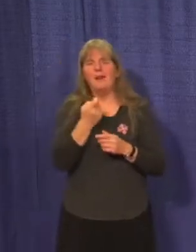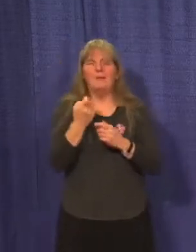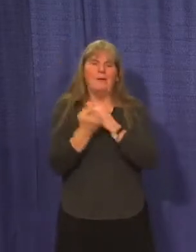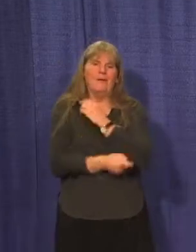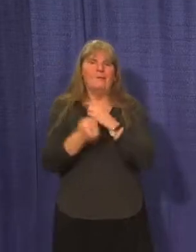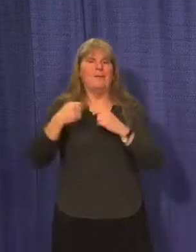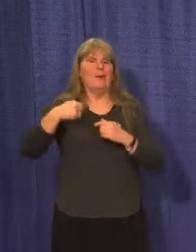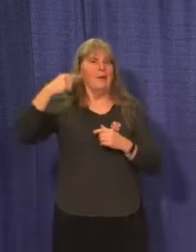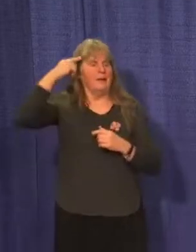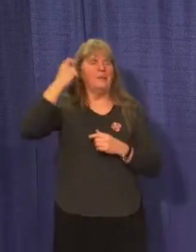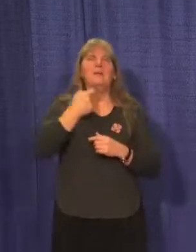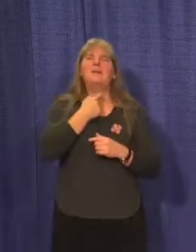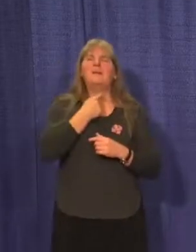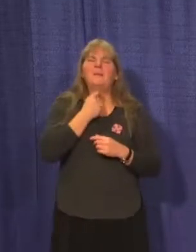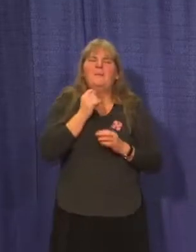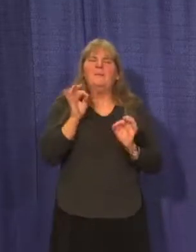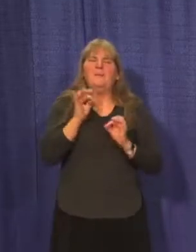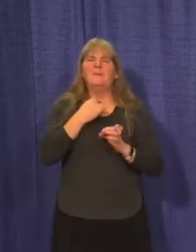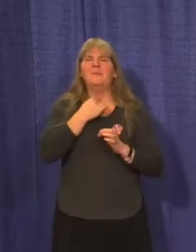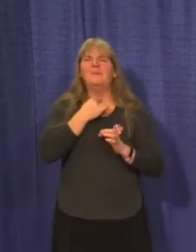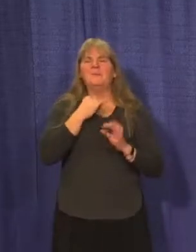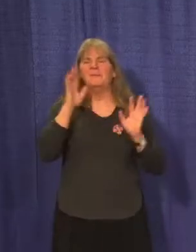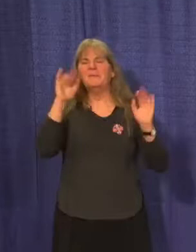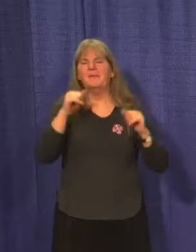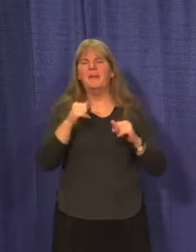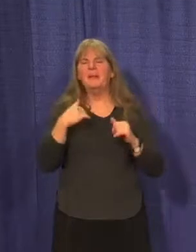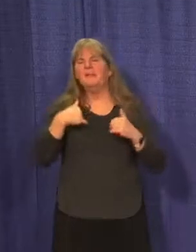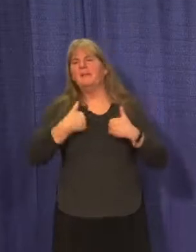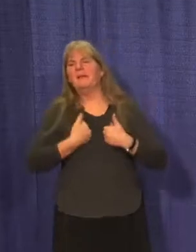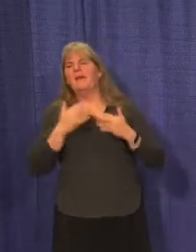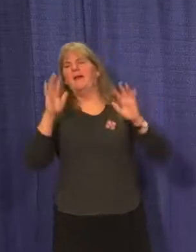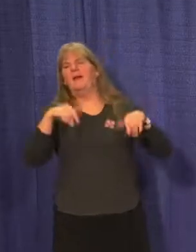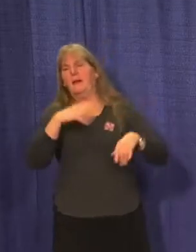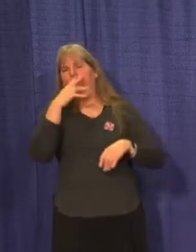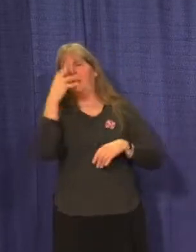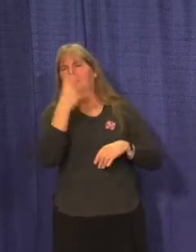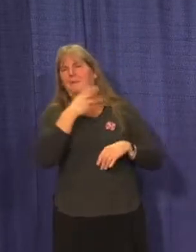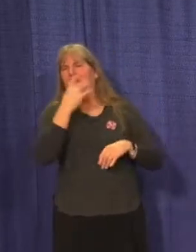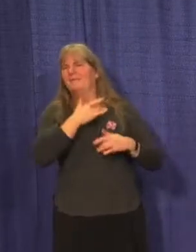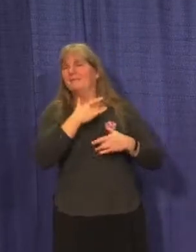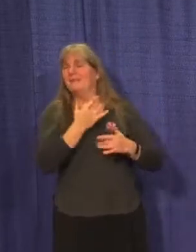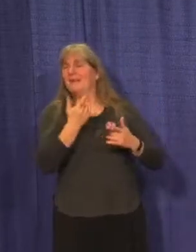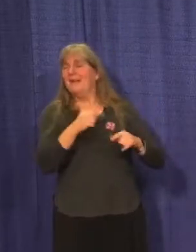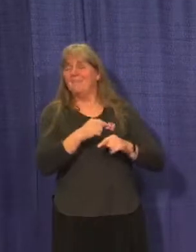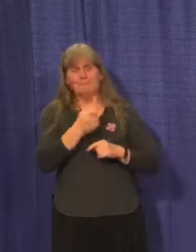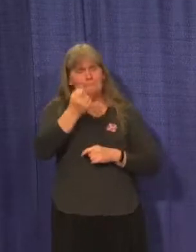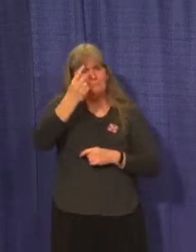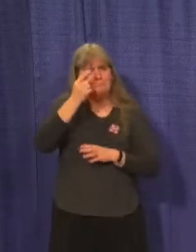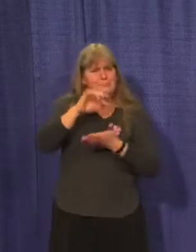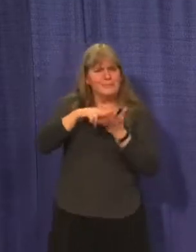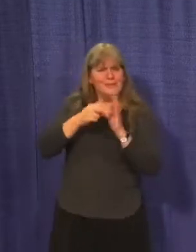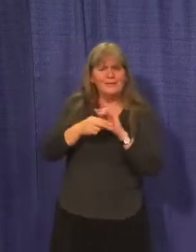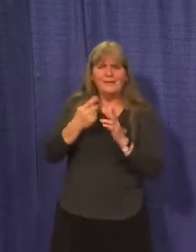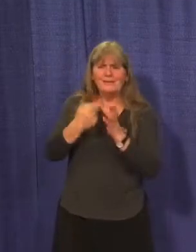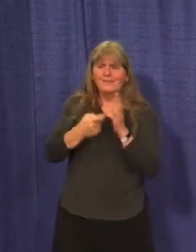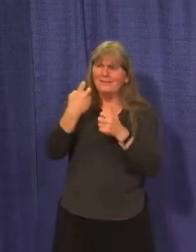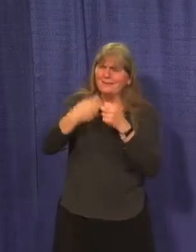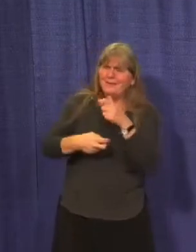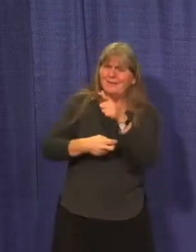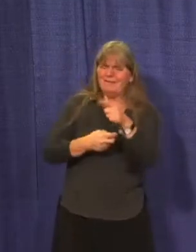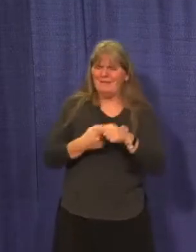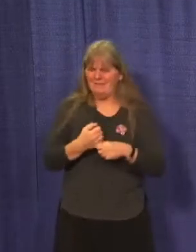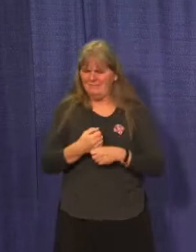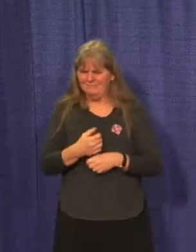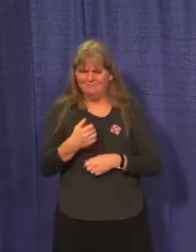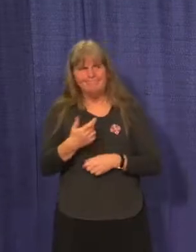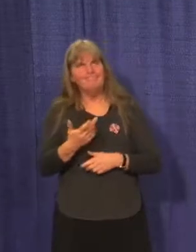through when we have a tickle in our throat or when we feel overly tired. I understand and sympathize how difficult it can be to make that